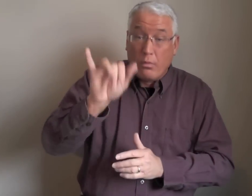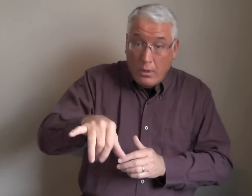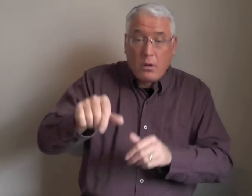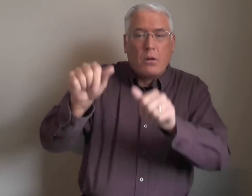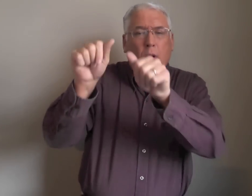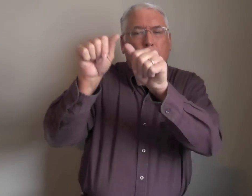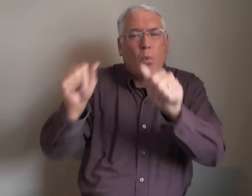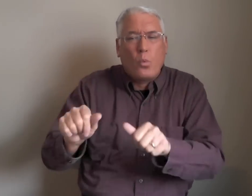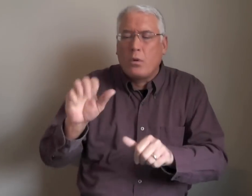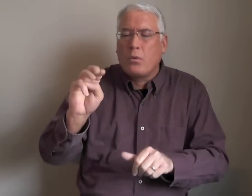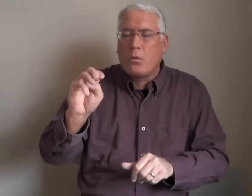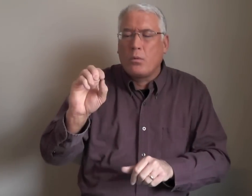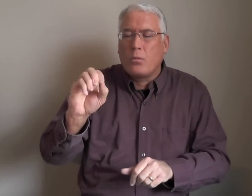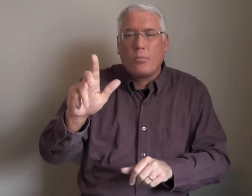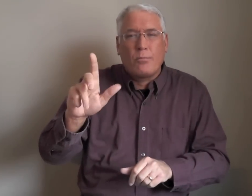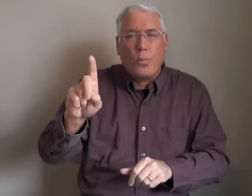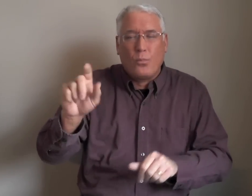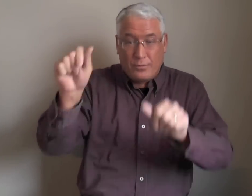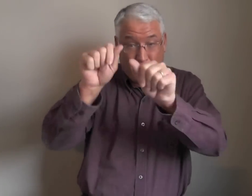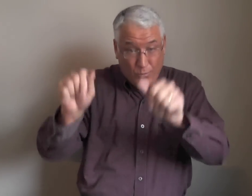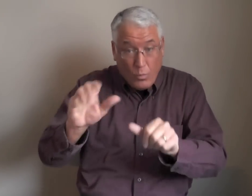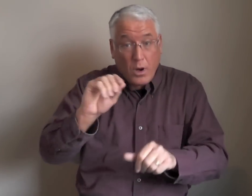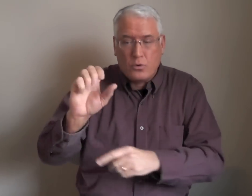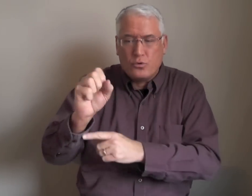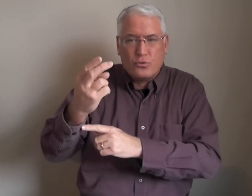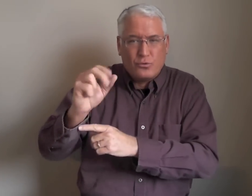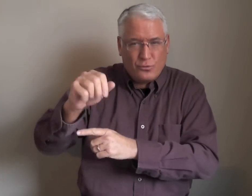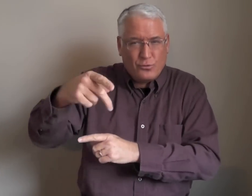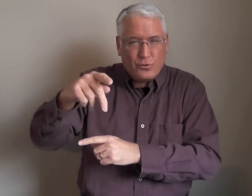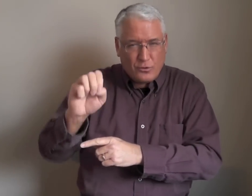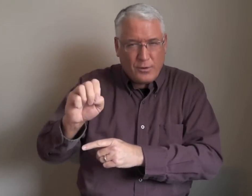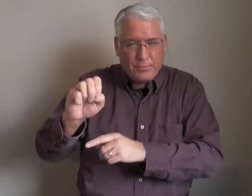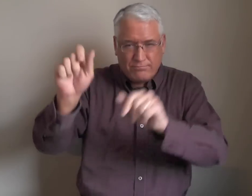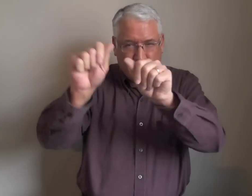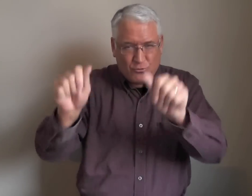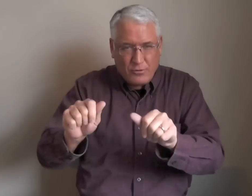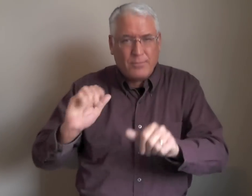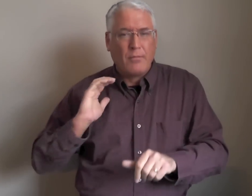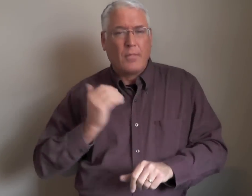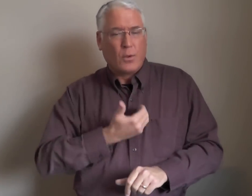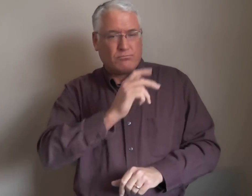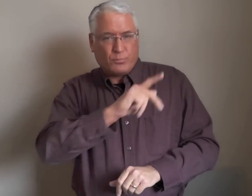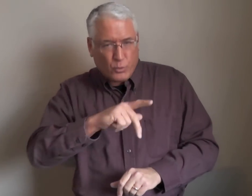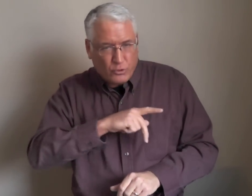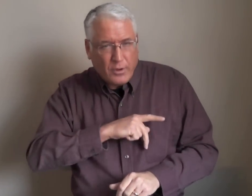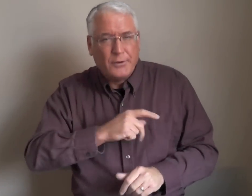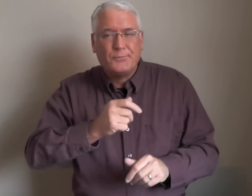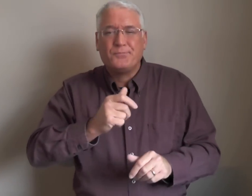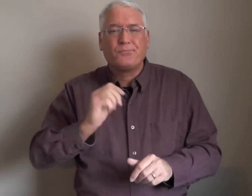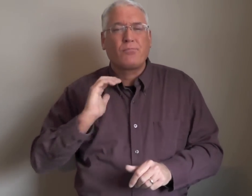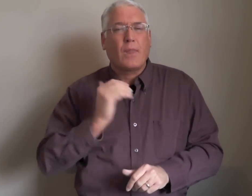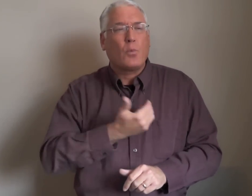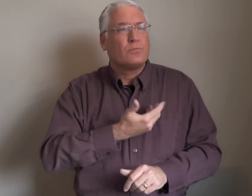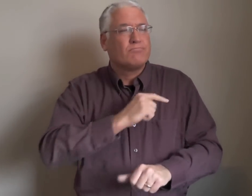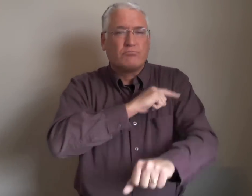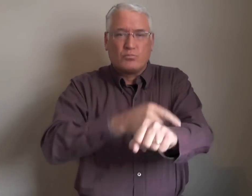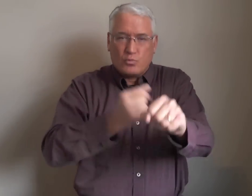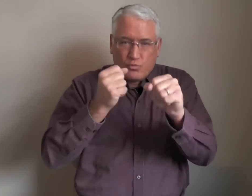experiences that we go through that mold and shape our personalities, our